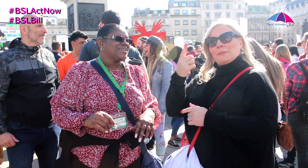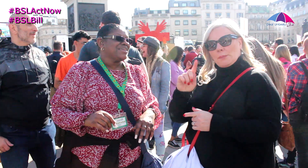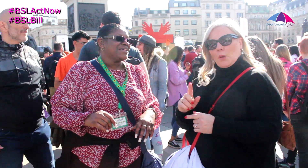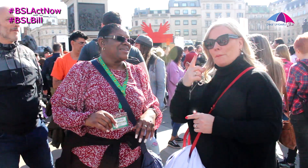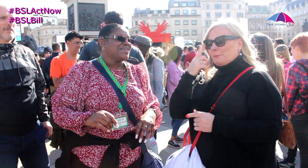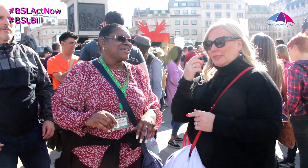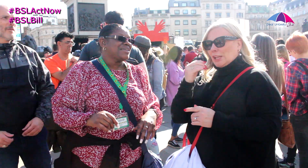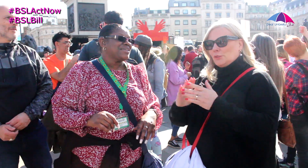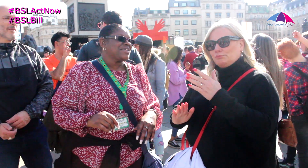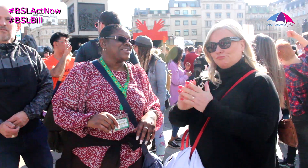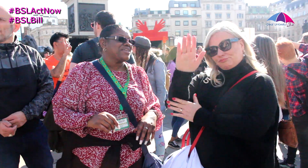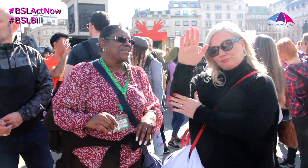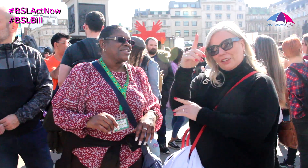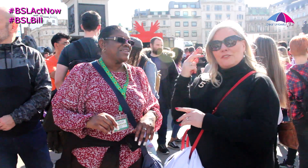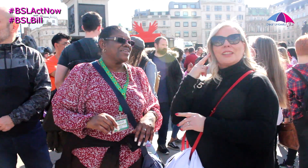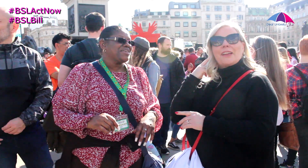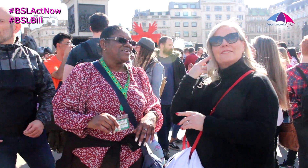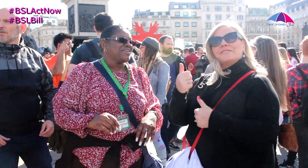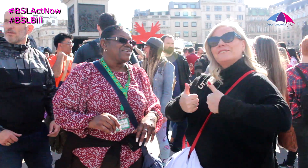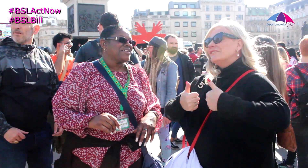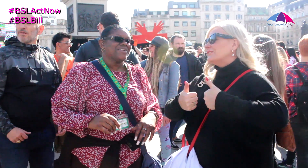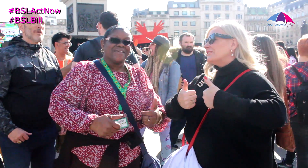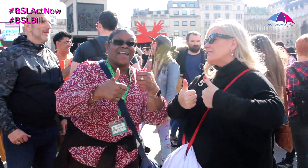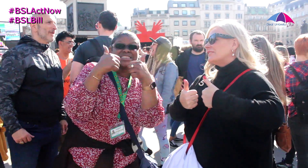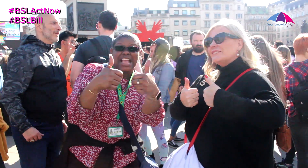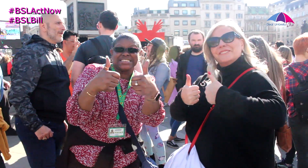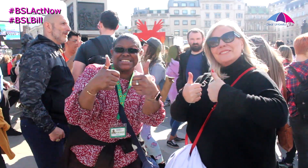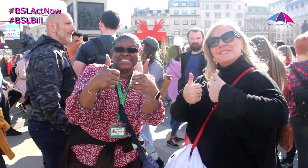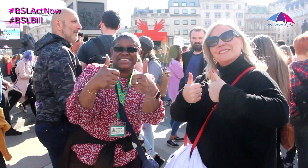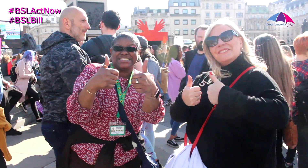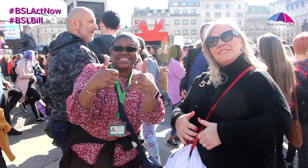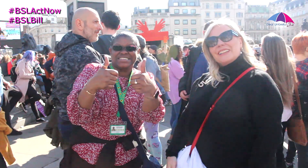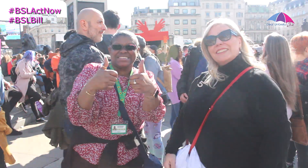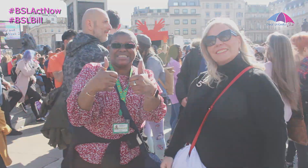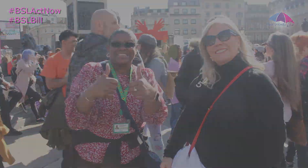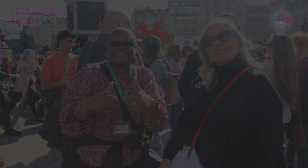It's so good to see so many people here today because it's a reminder of how we matter.